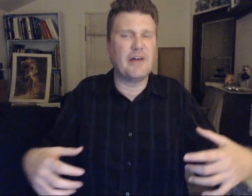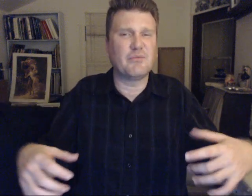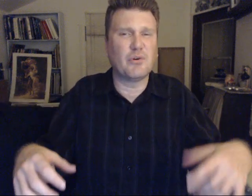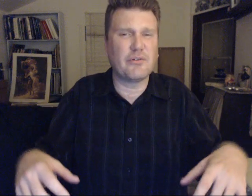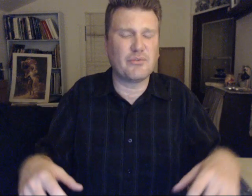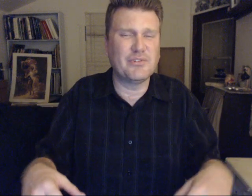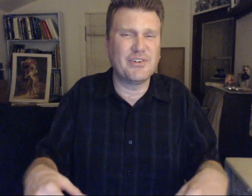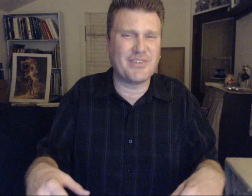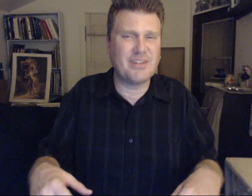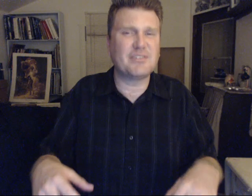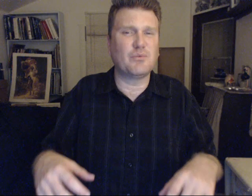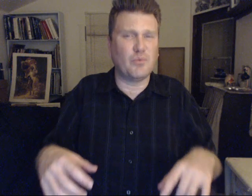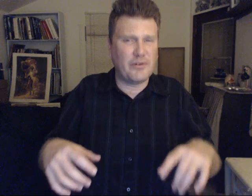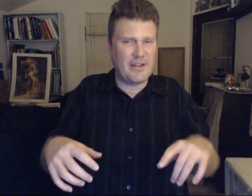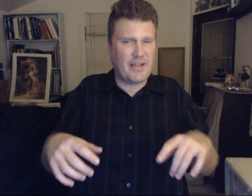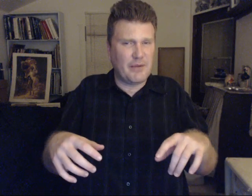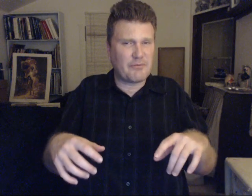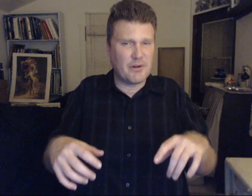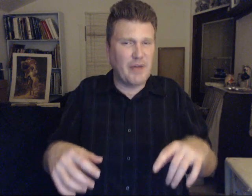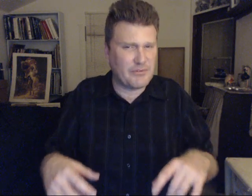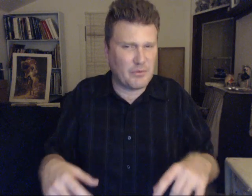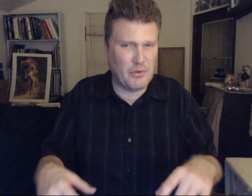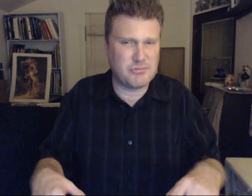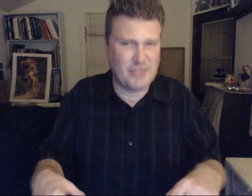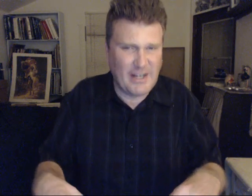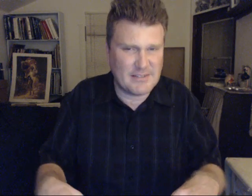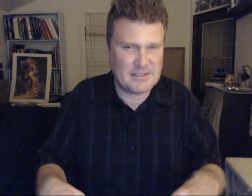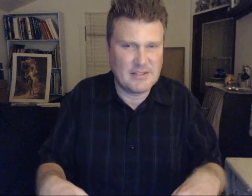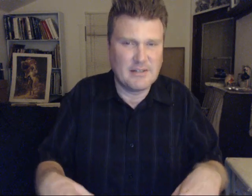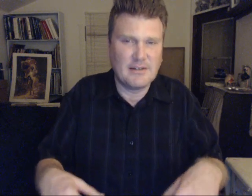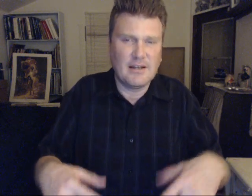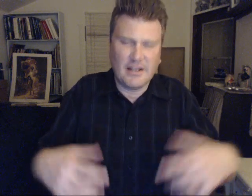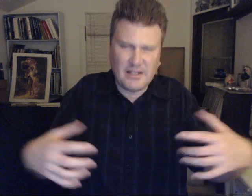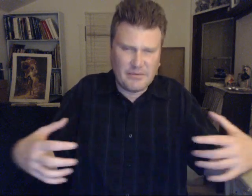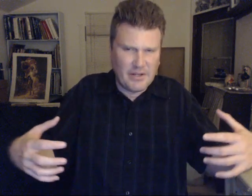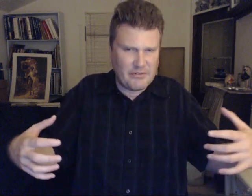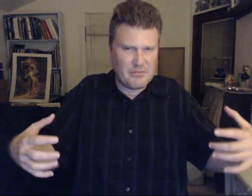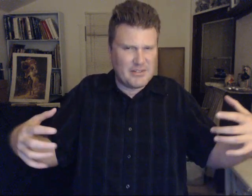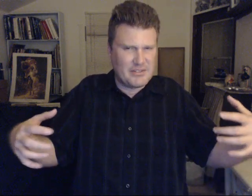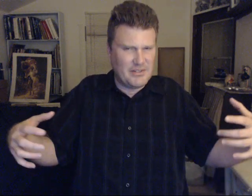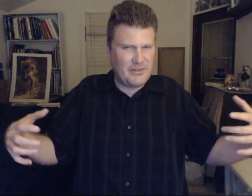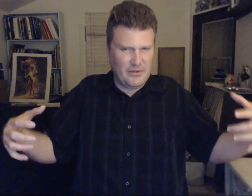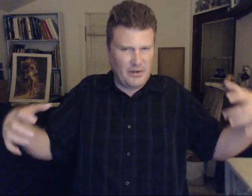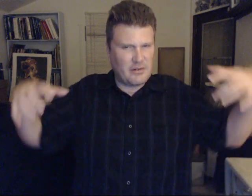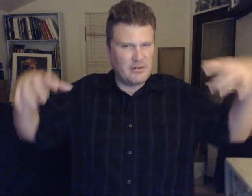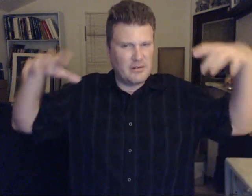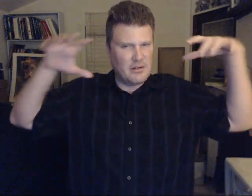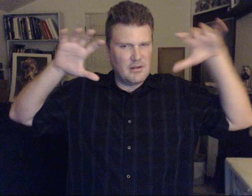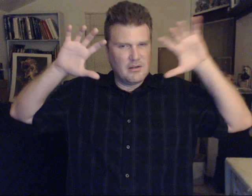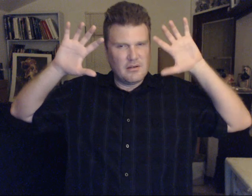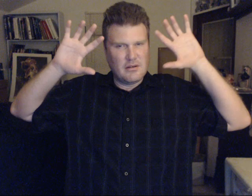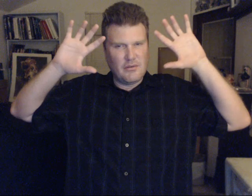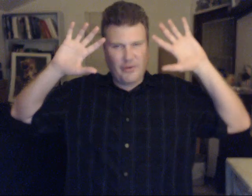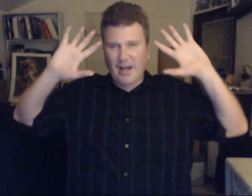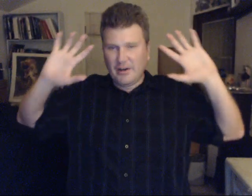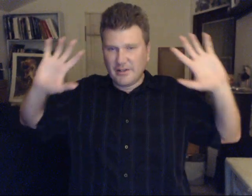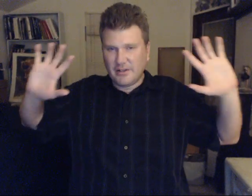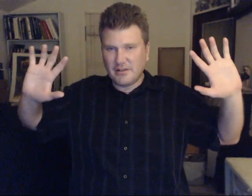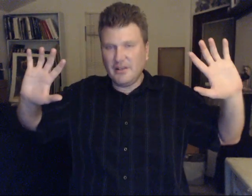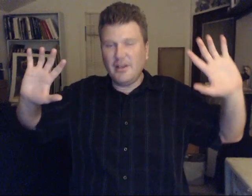more realization. Where they came from. As for what planet. And keep that information into their. Reality. And